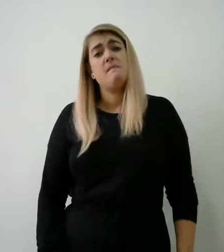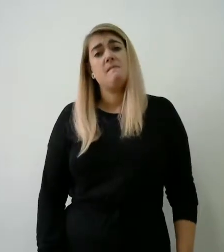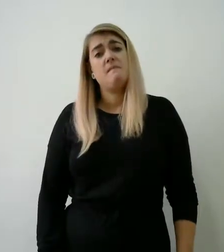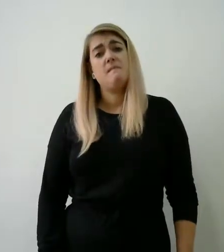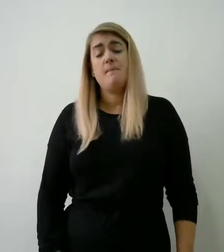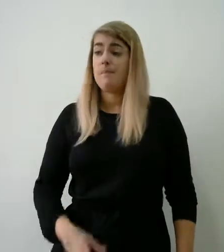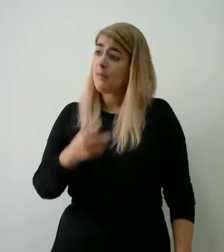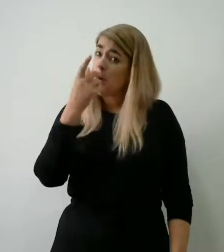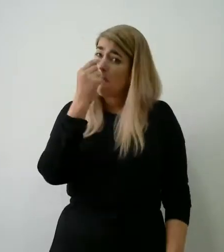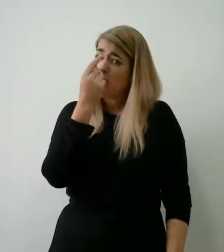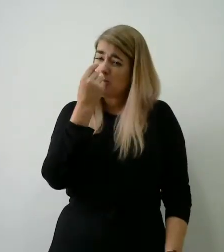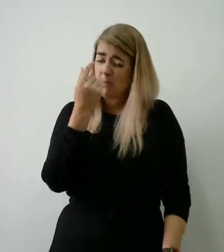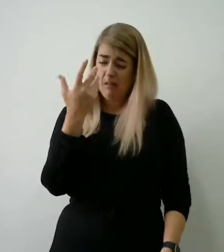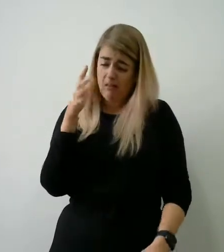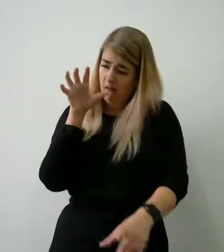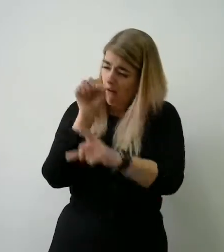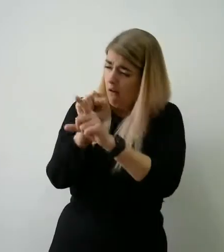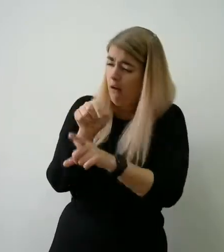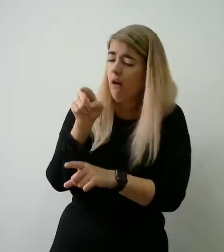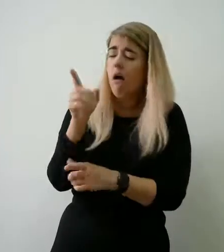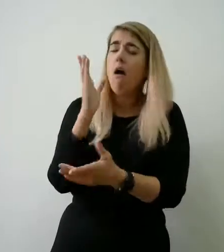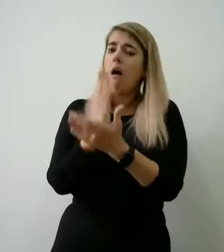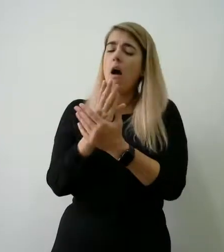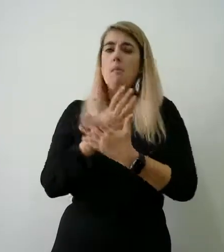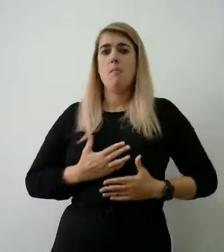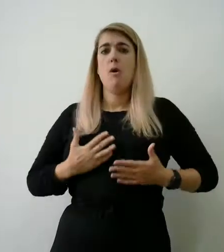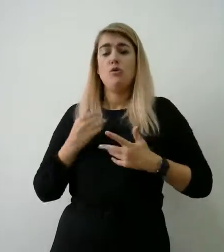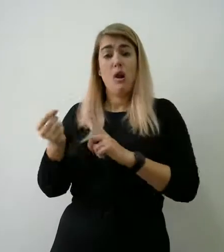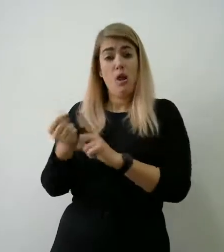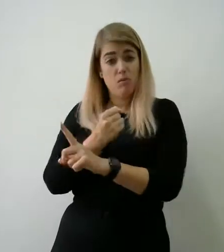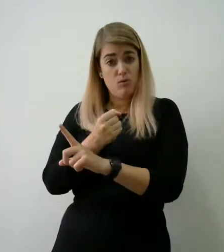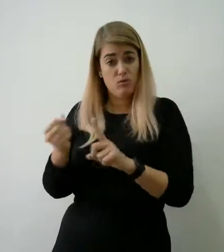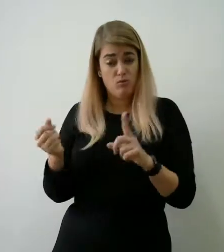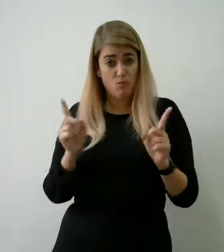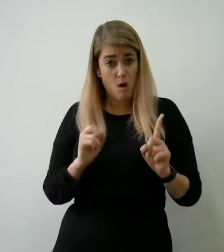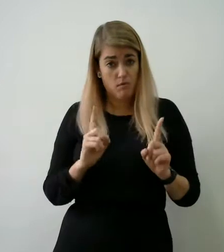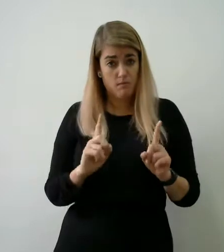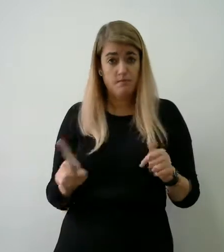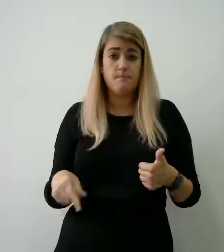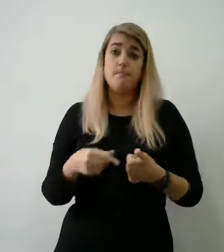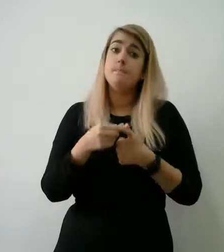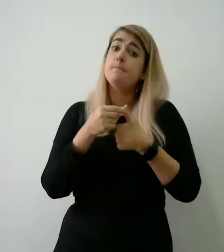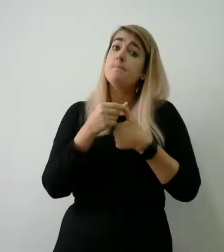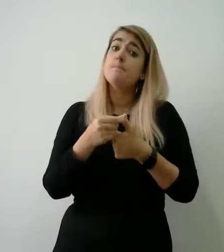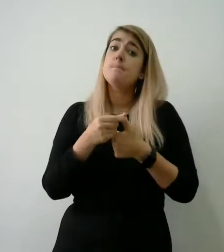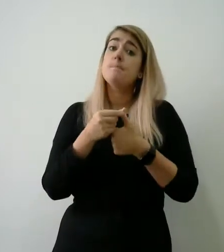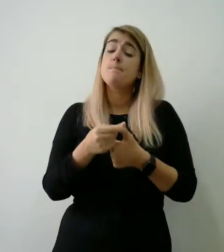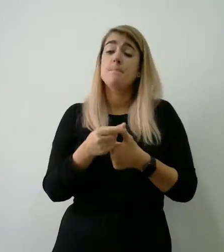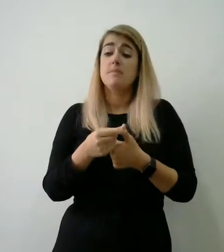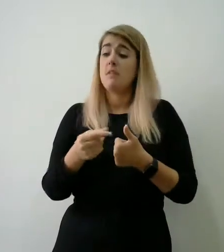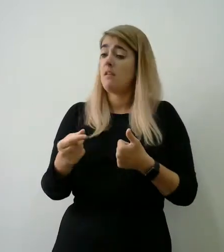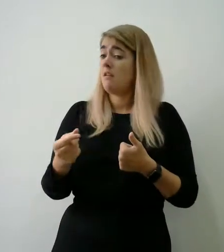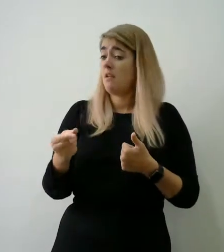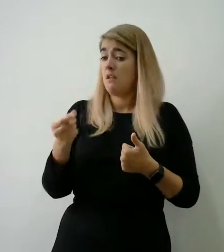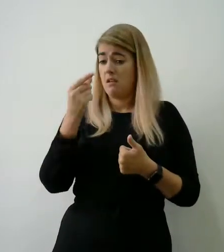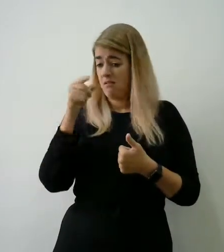Possible indicators of emotional abuse 11. 12. Failure to grow or thrive